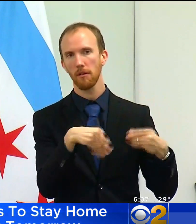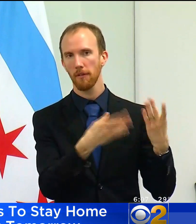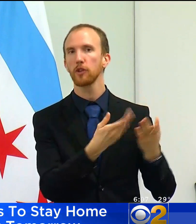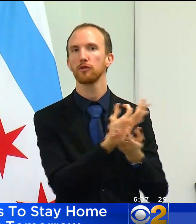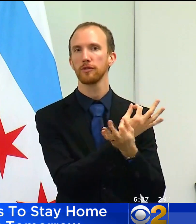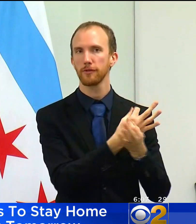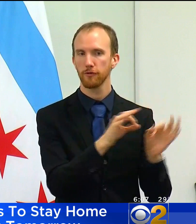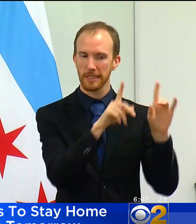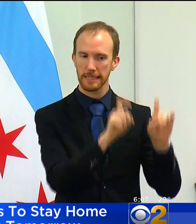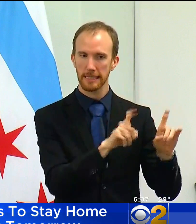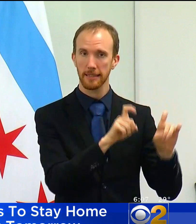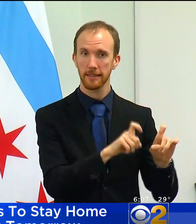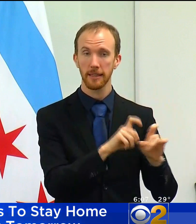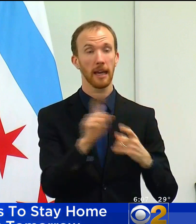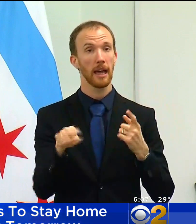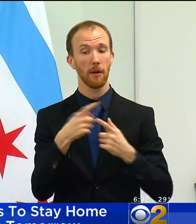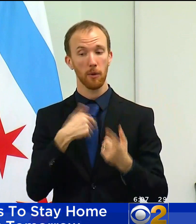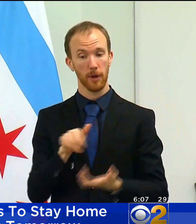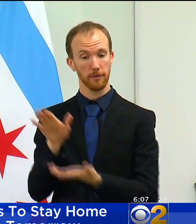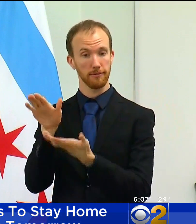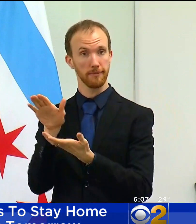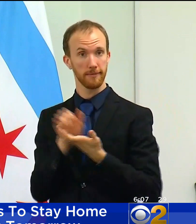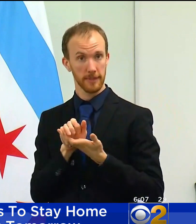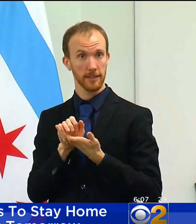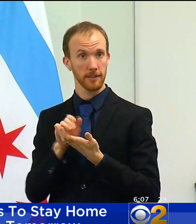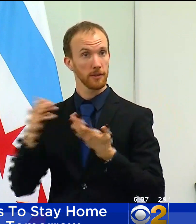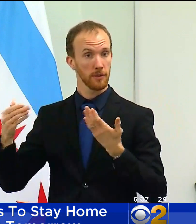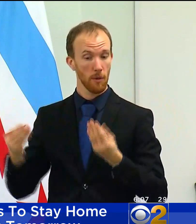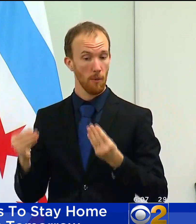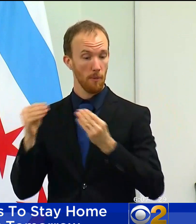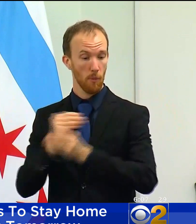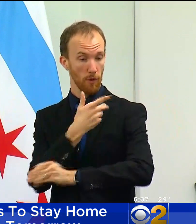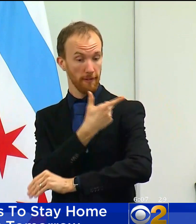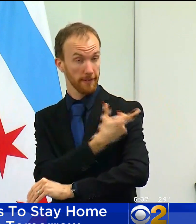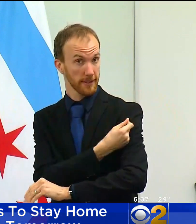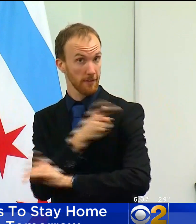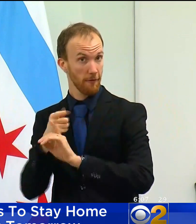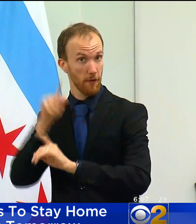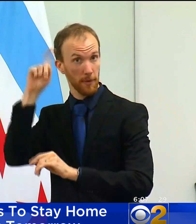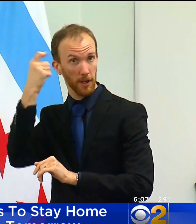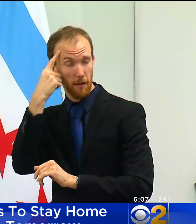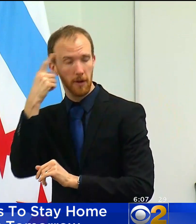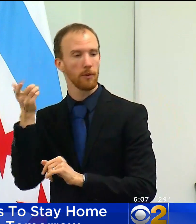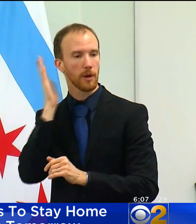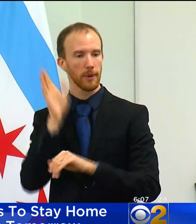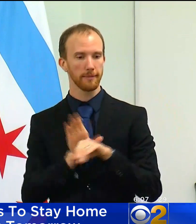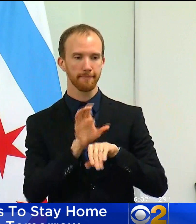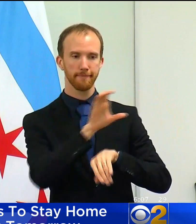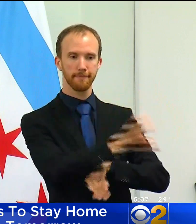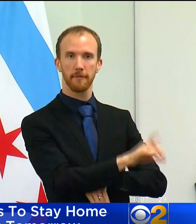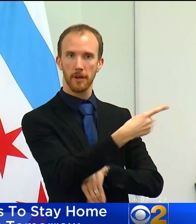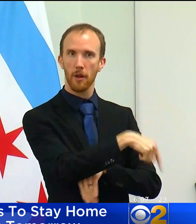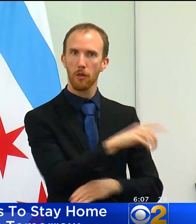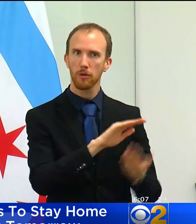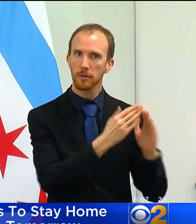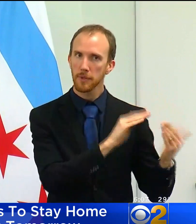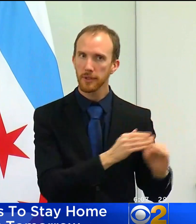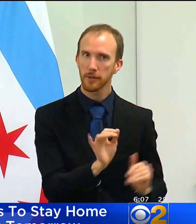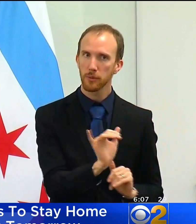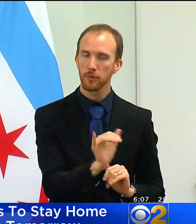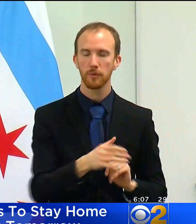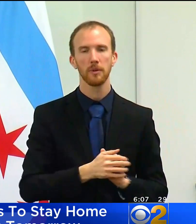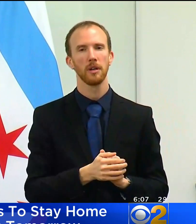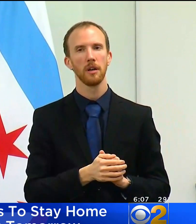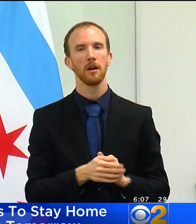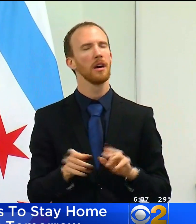directly from the federal government, we will also be prioritizing staff who work in those hardest hit communities. The union